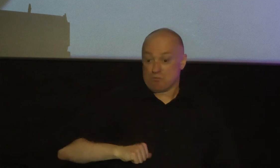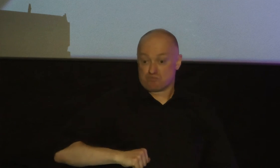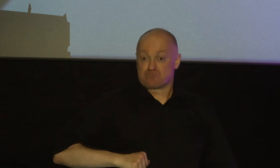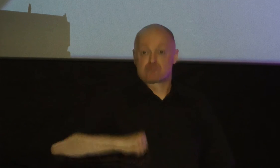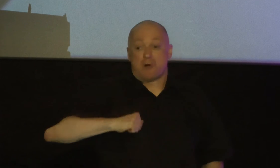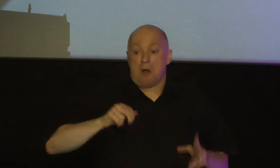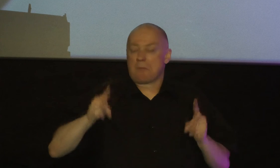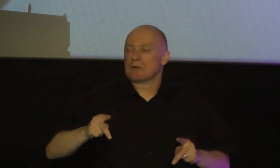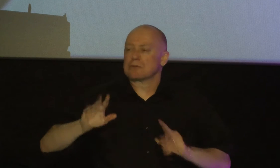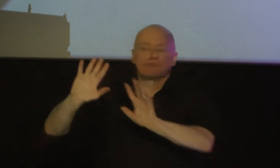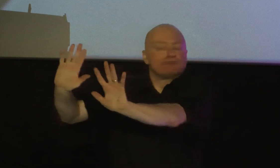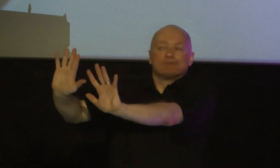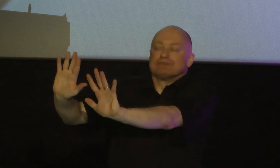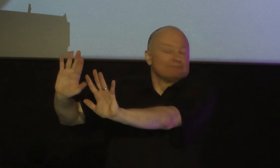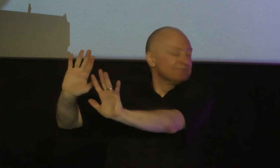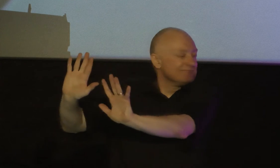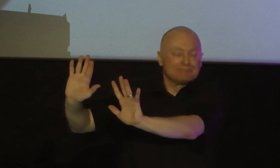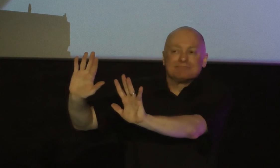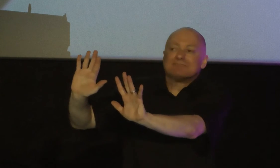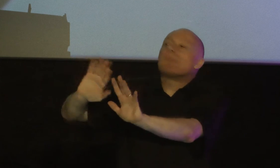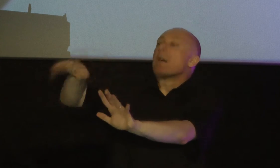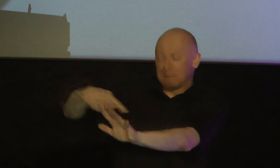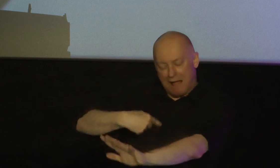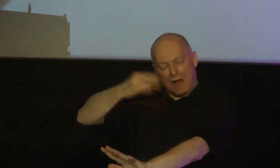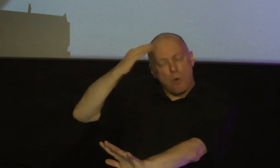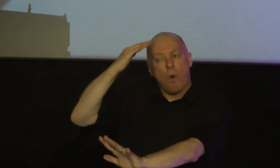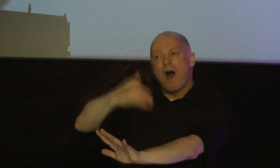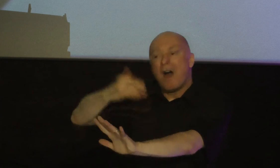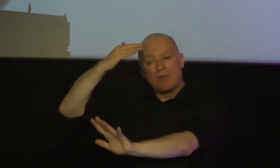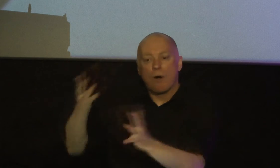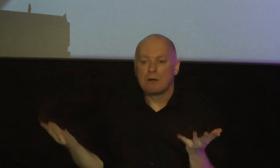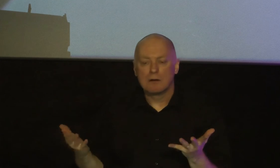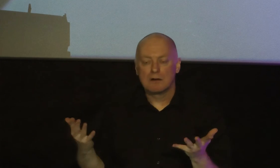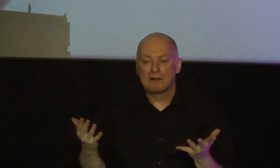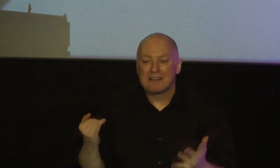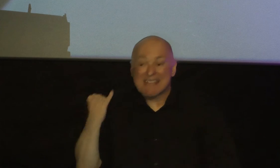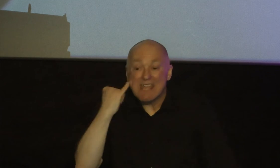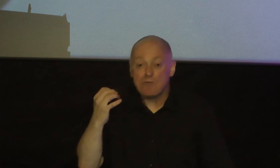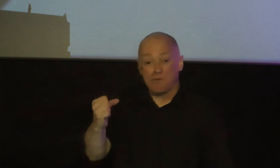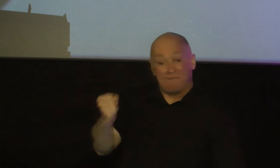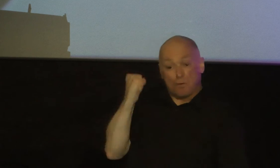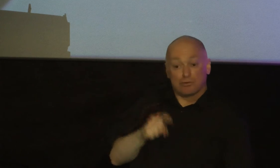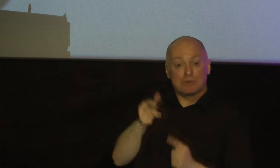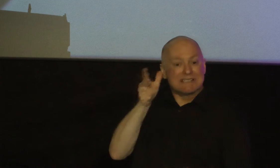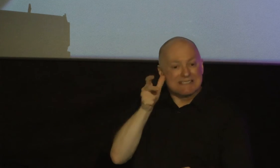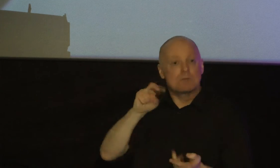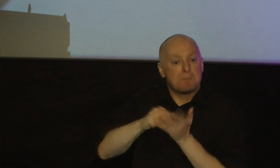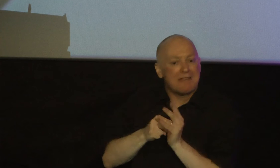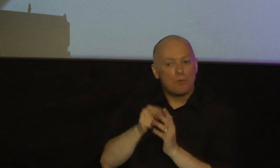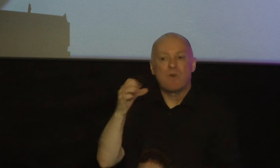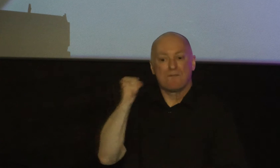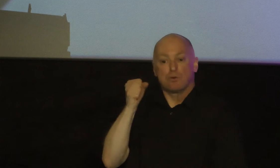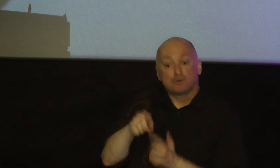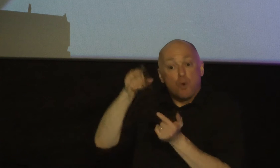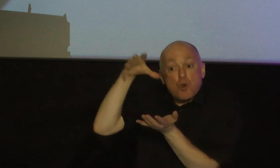refuses to listen before speaking is also the heart that refuses to learn refuses to learn